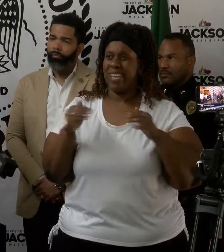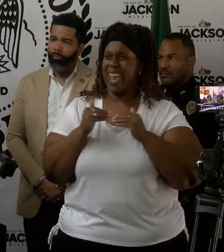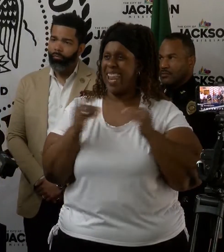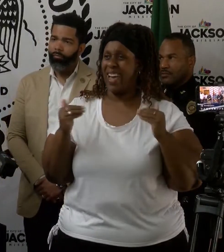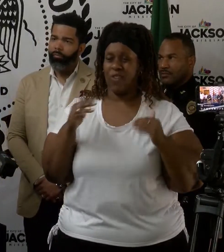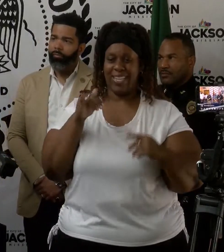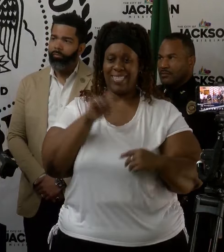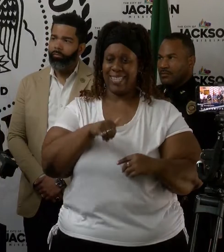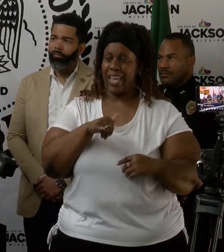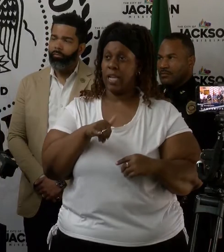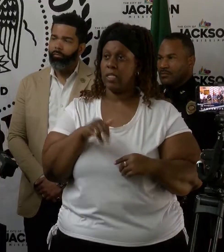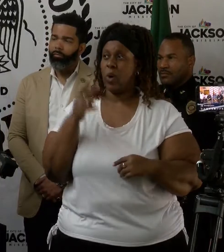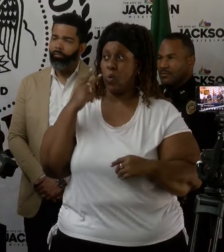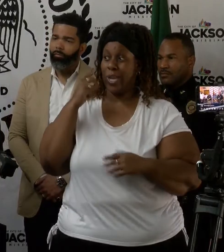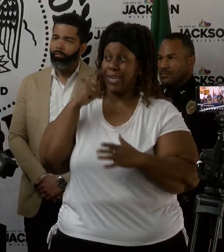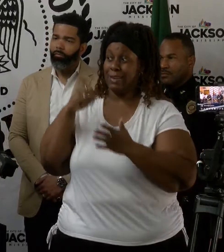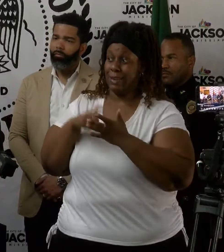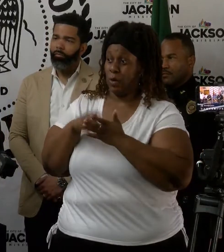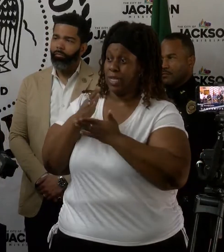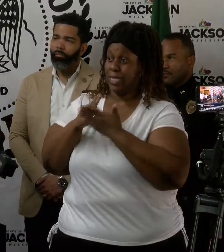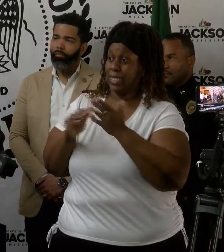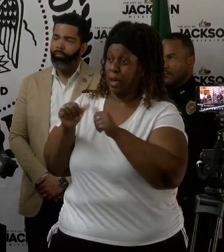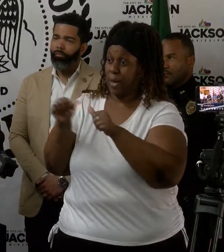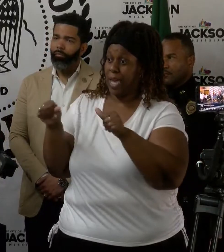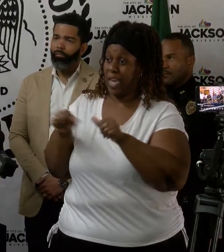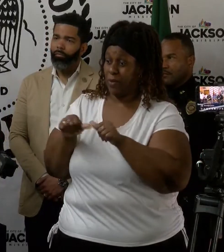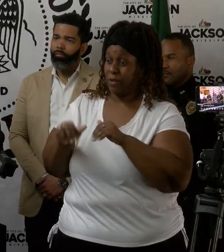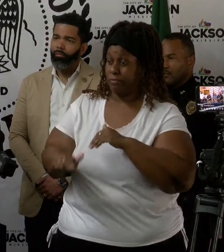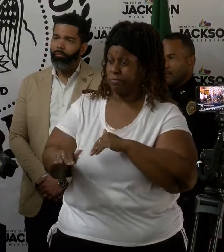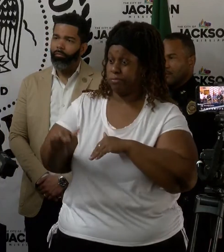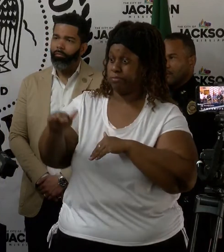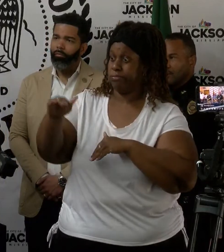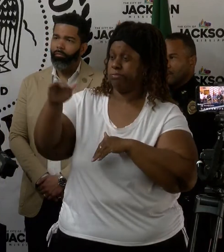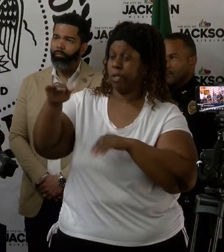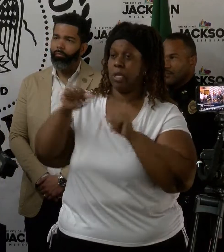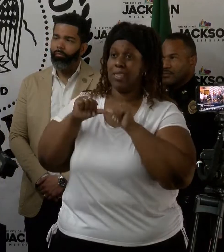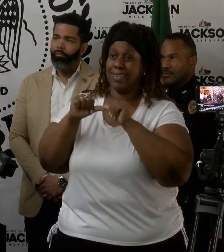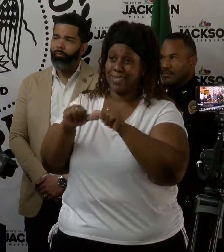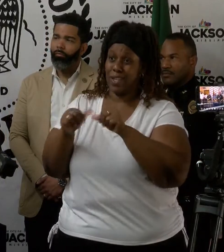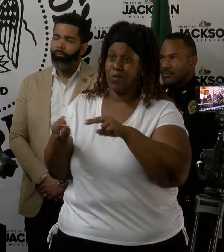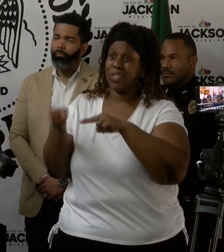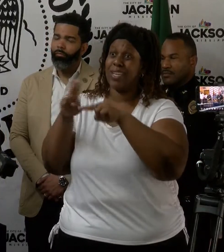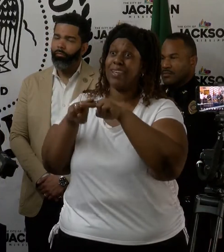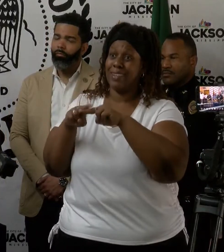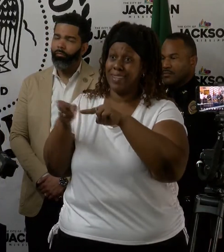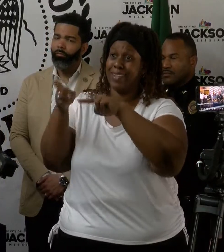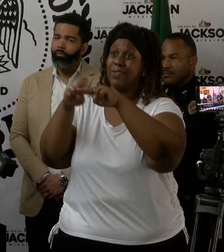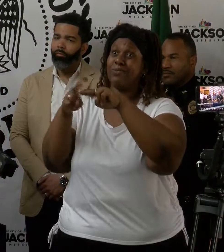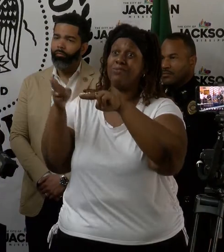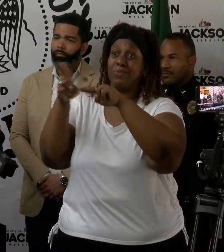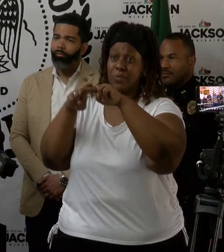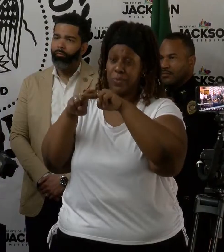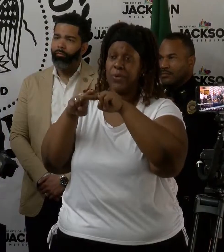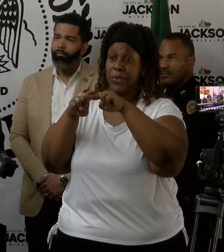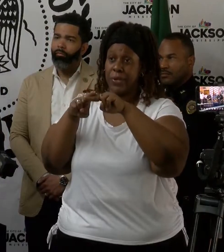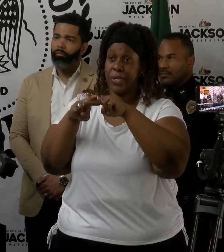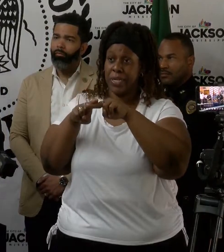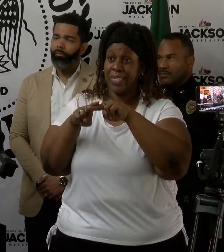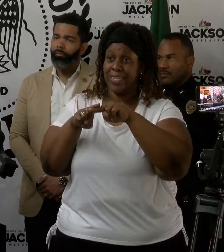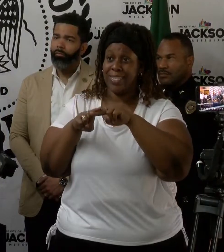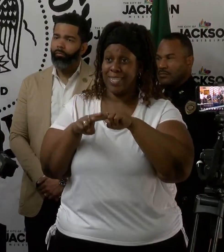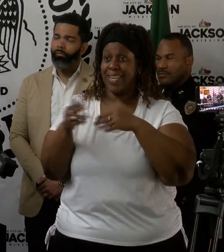is at the upper end of the lake at Ratliff's Ferry, where the water's continuing to rise there as it moves towards the